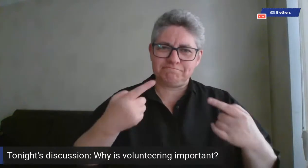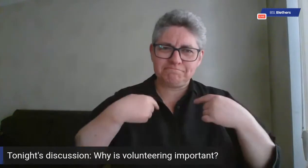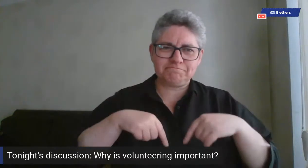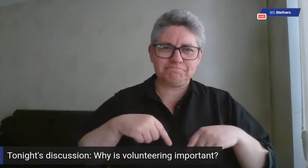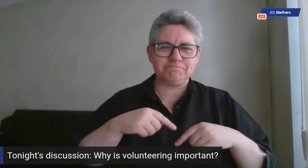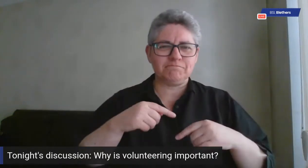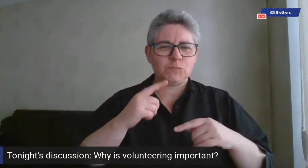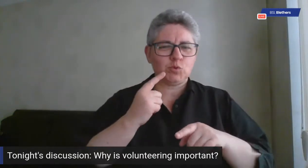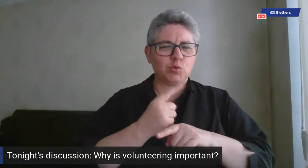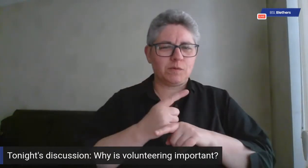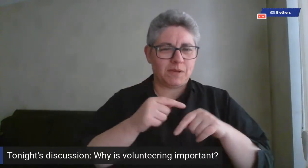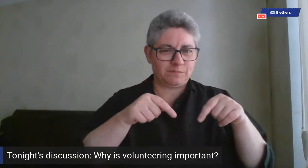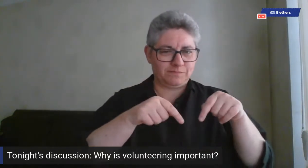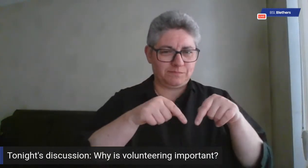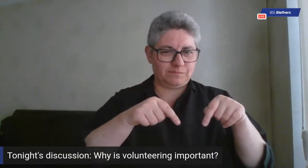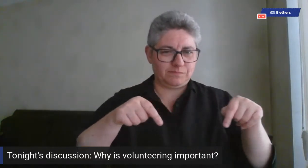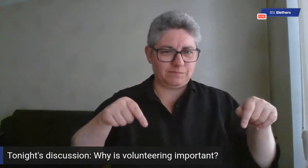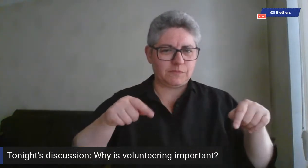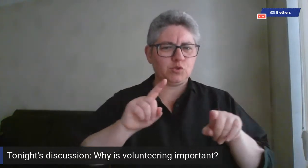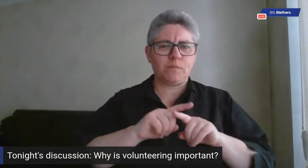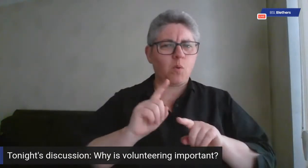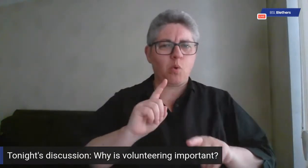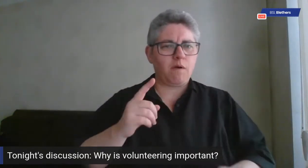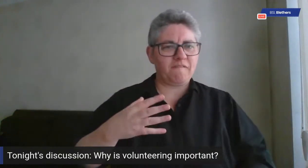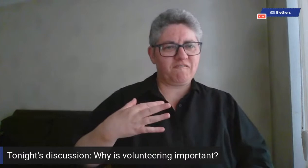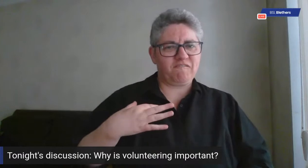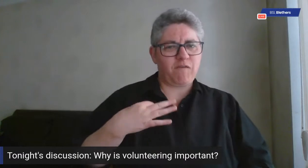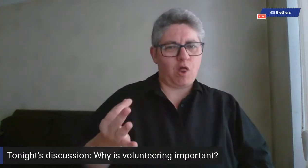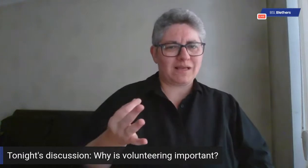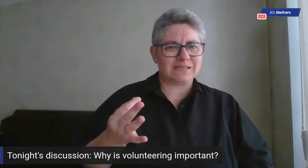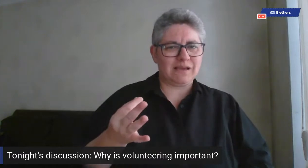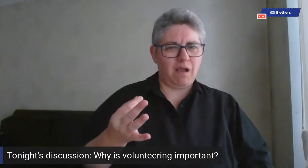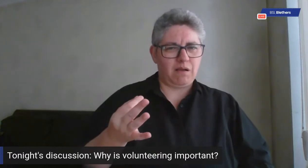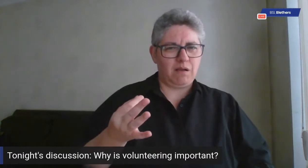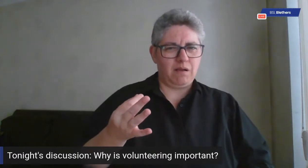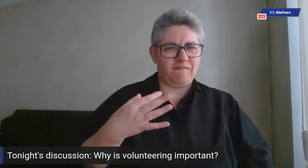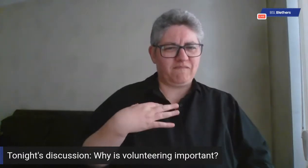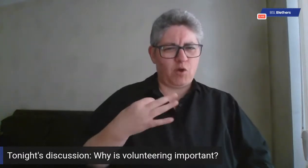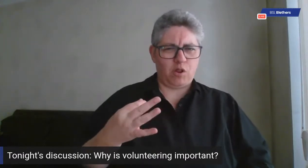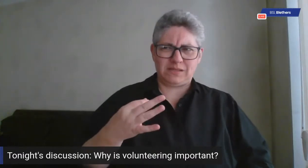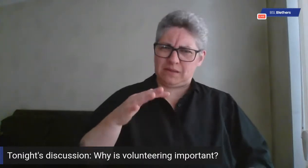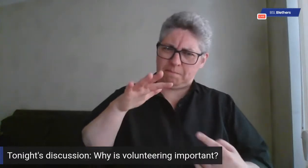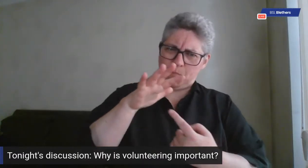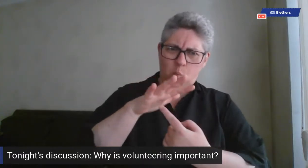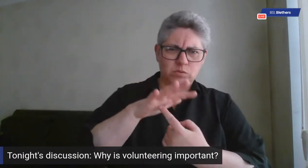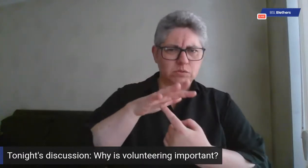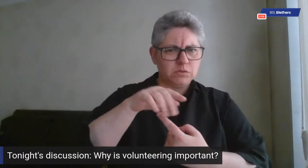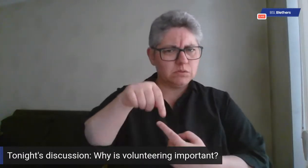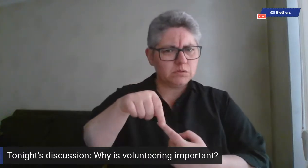about this. Why is volunteering important?